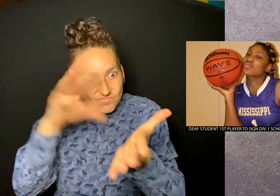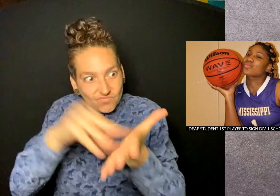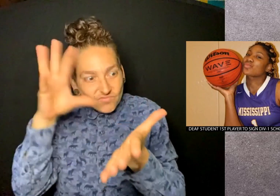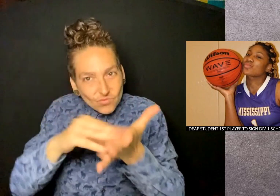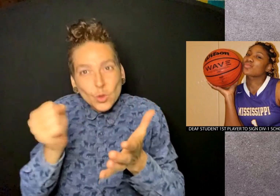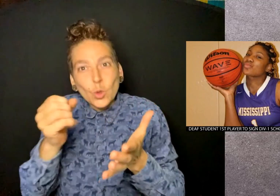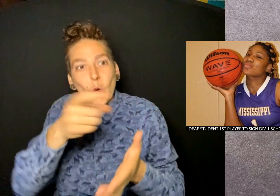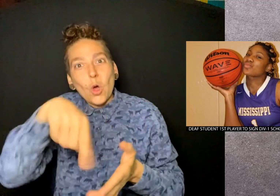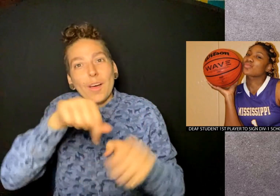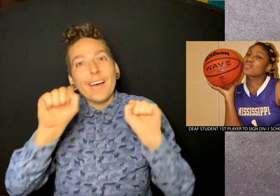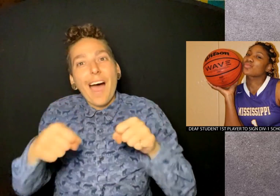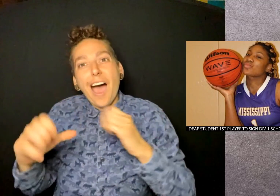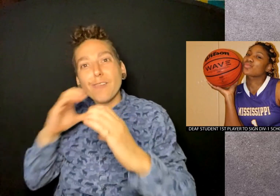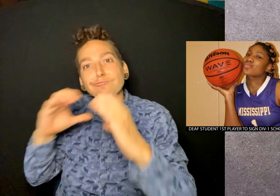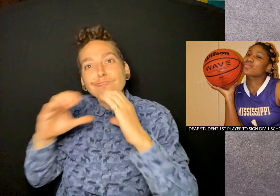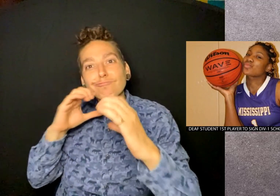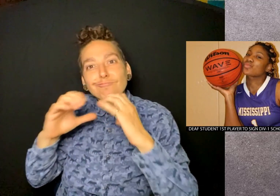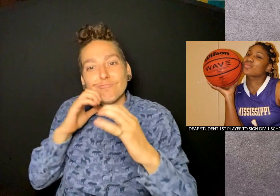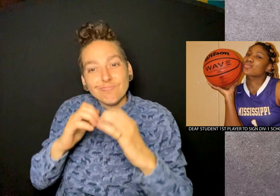so they can communicate with her